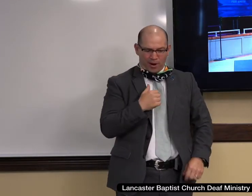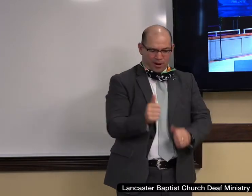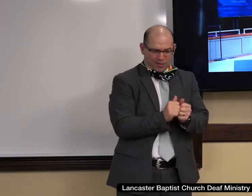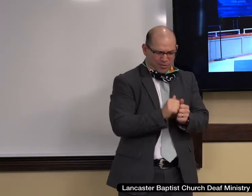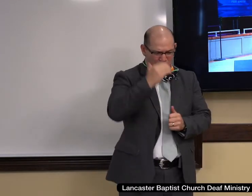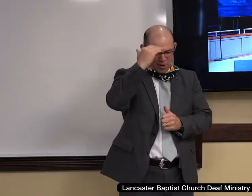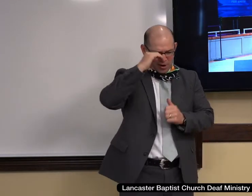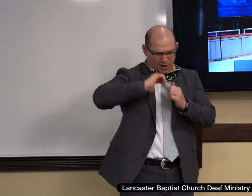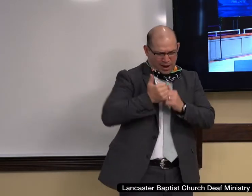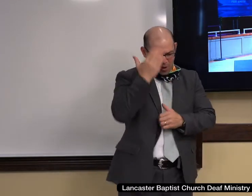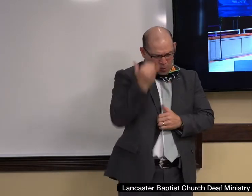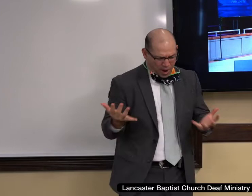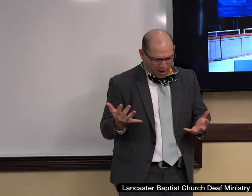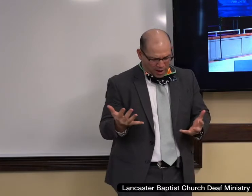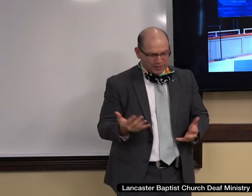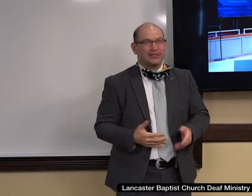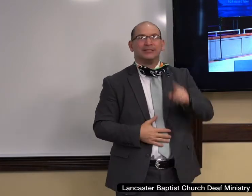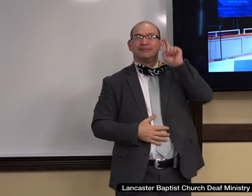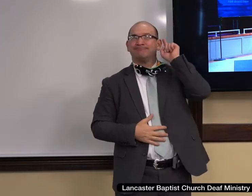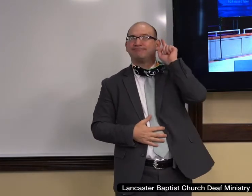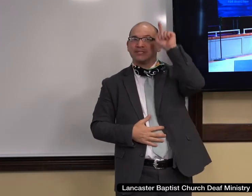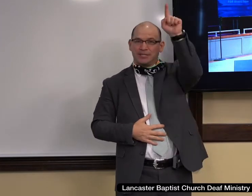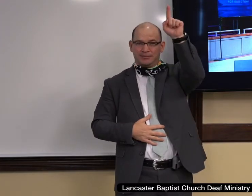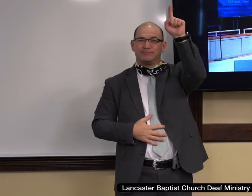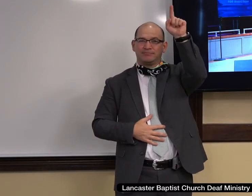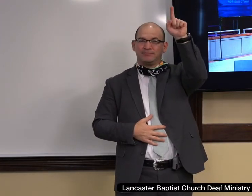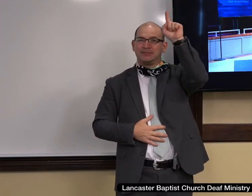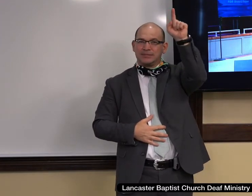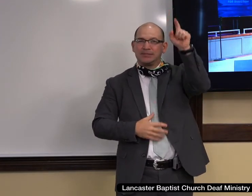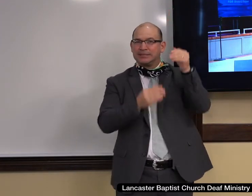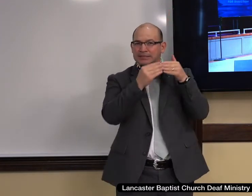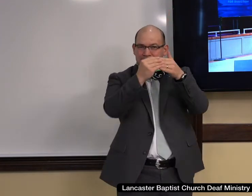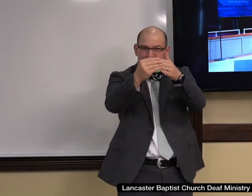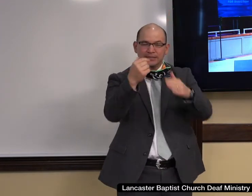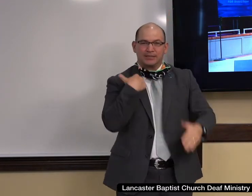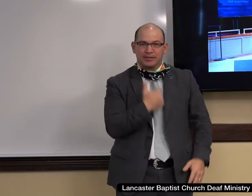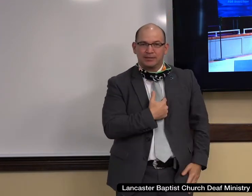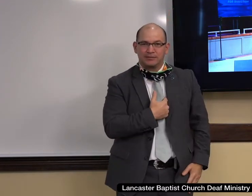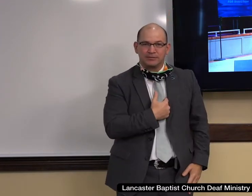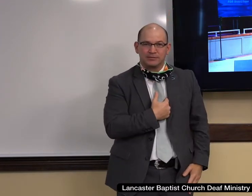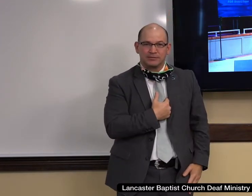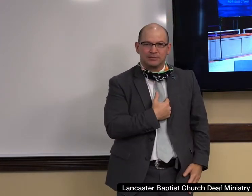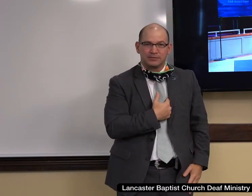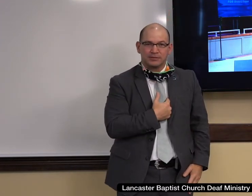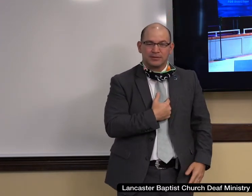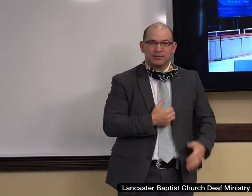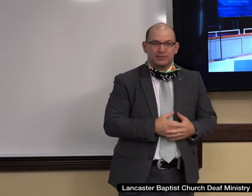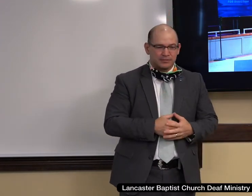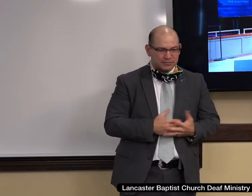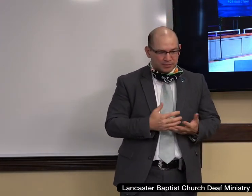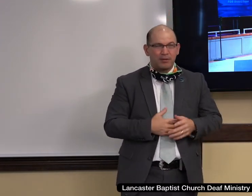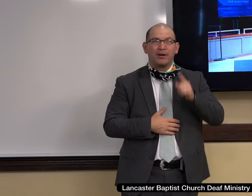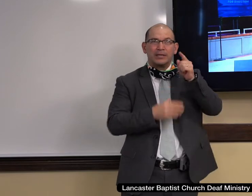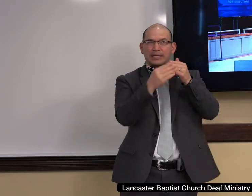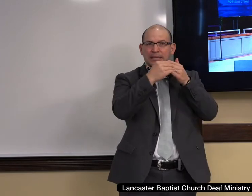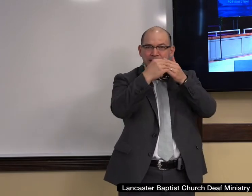Our direction comes from the cornerstone. Which way does this building go? It's not necessarily